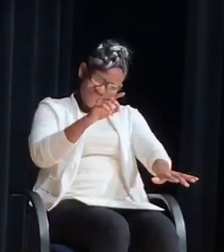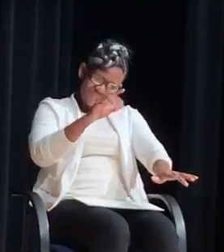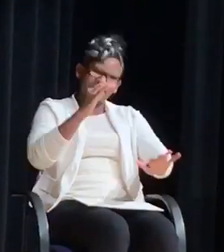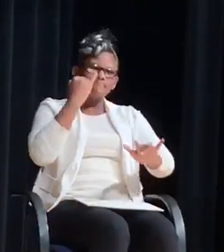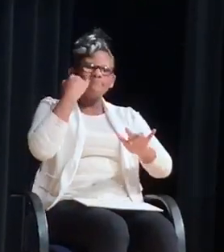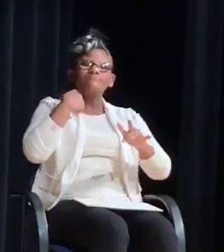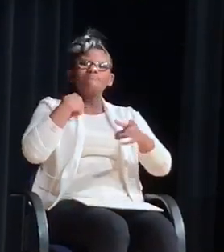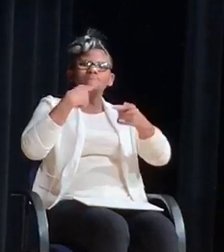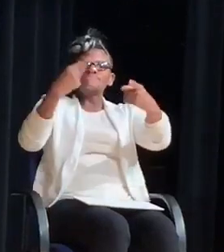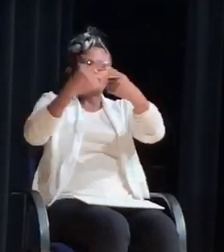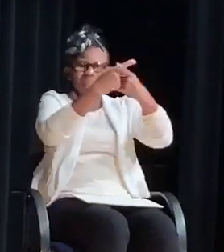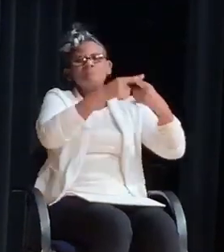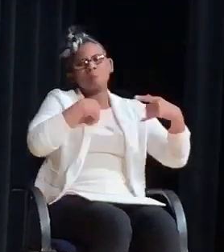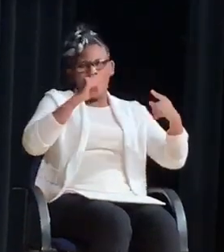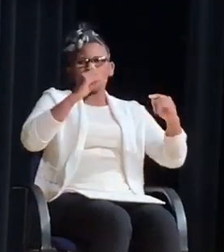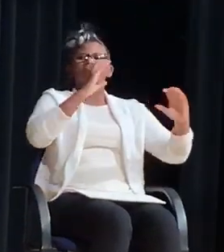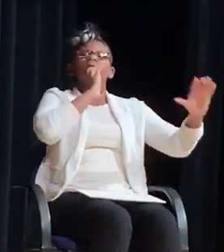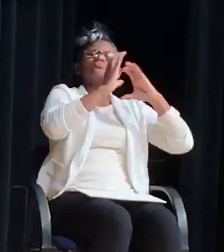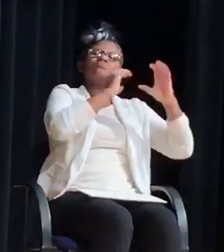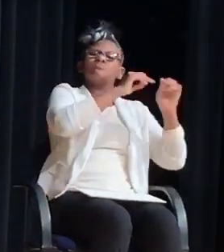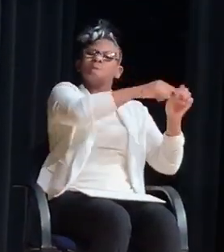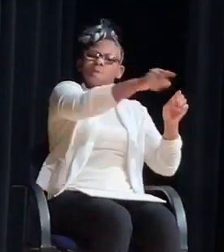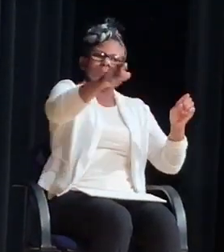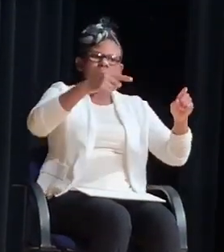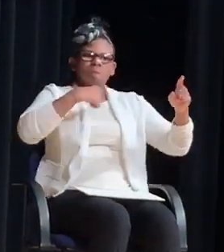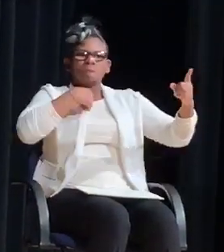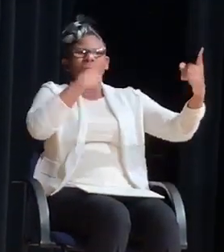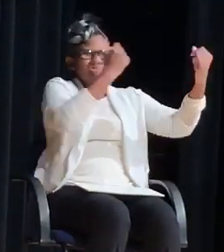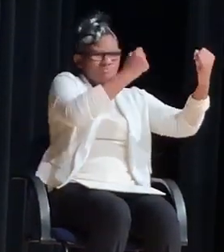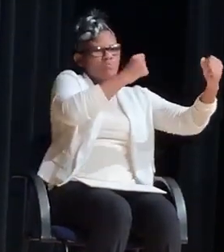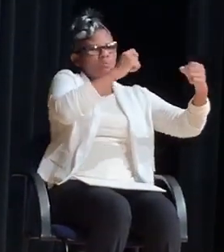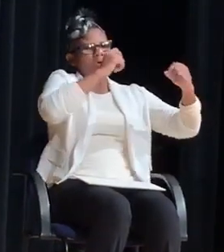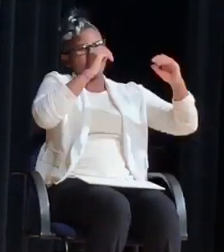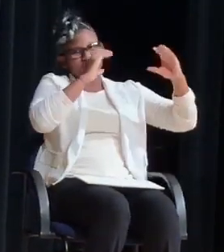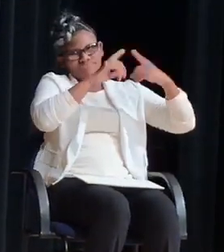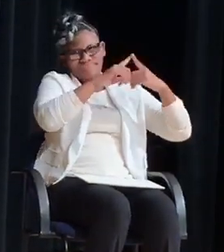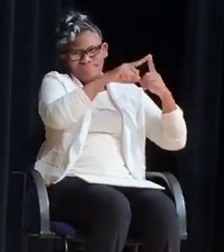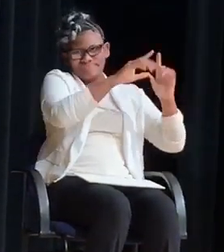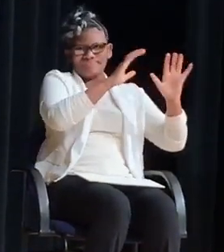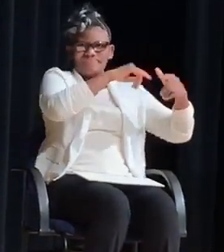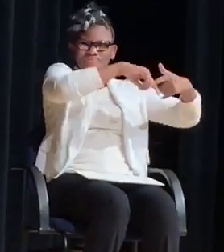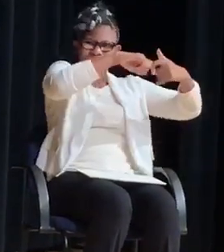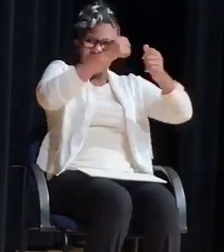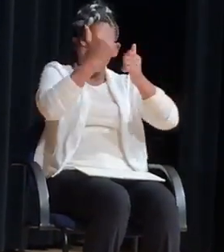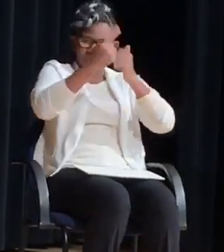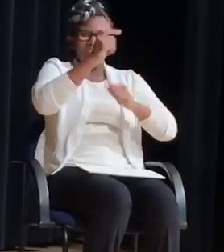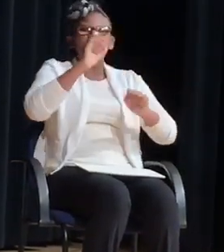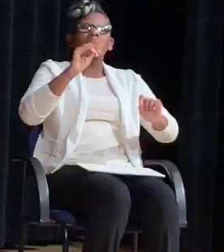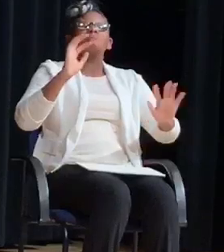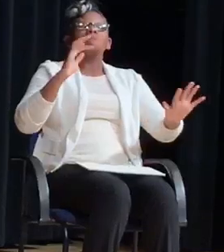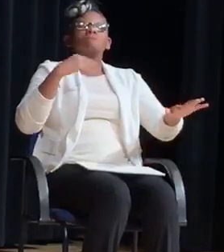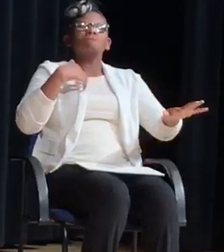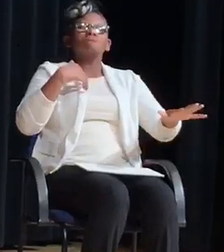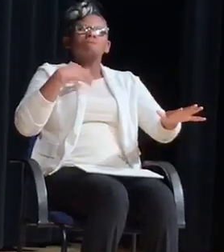if I have conflicts with somebody else I might have to do some communication like hey I need to hang on to that and see we can reschedule